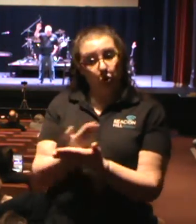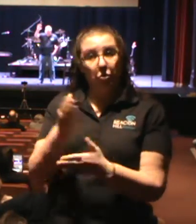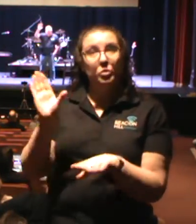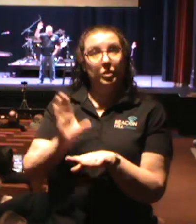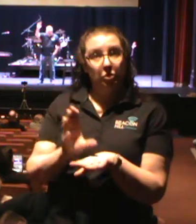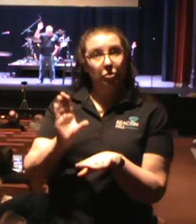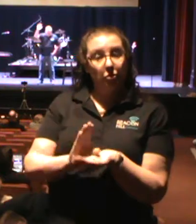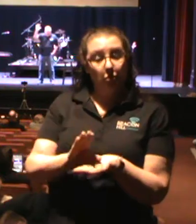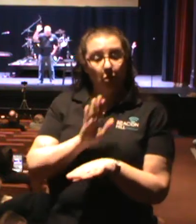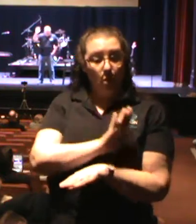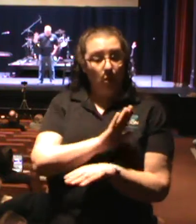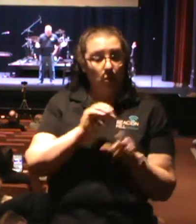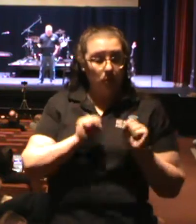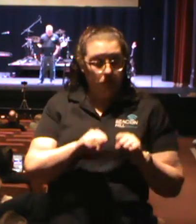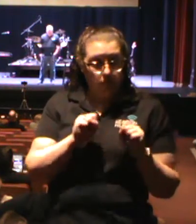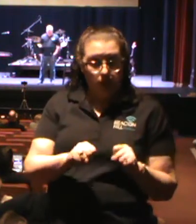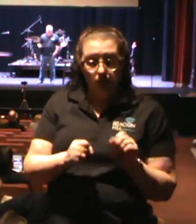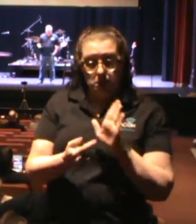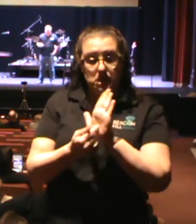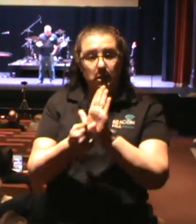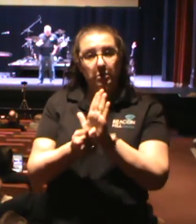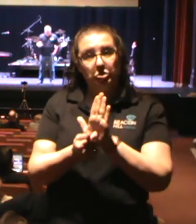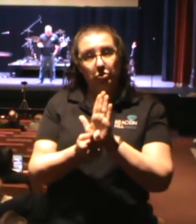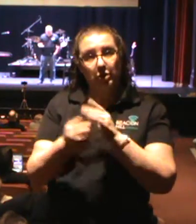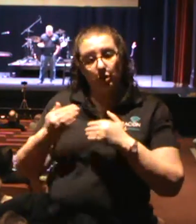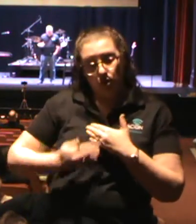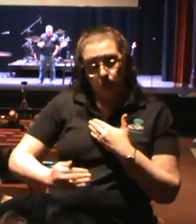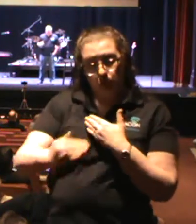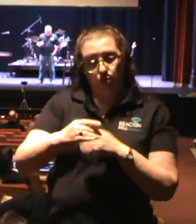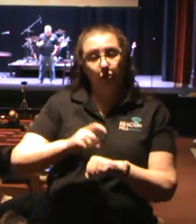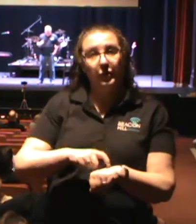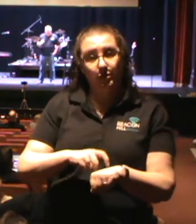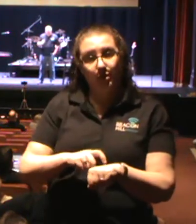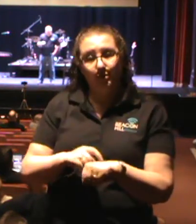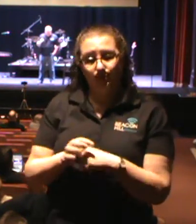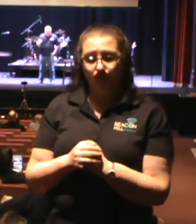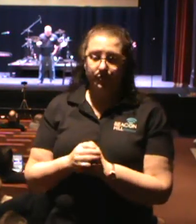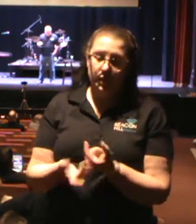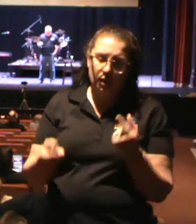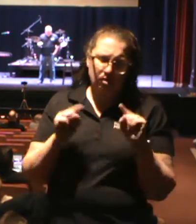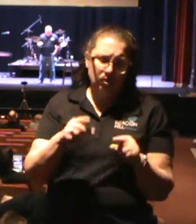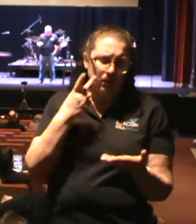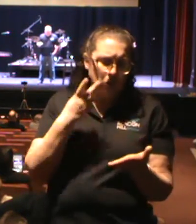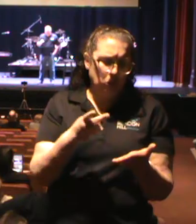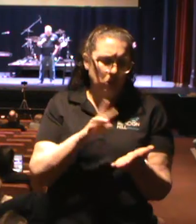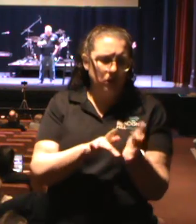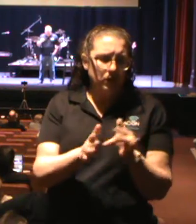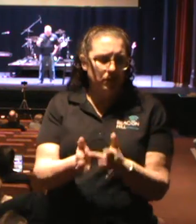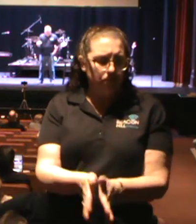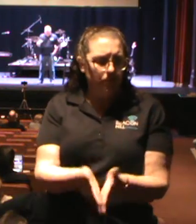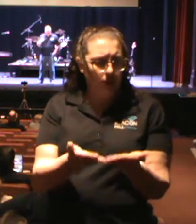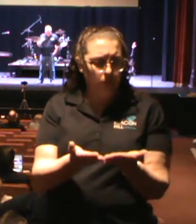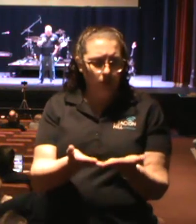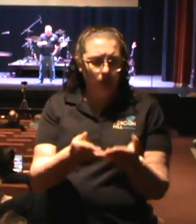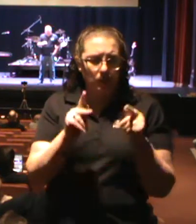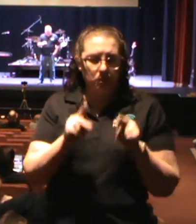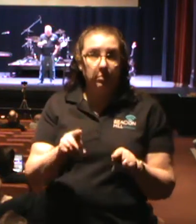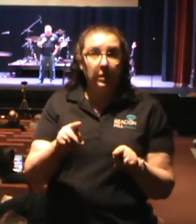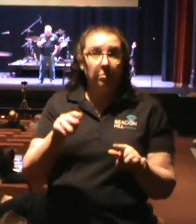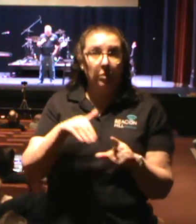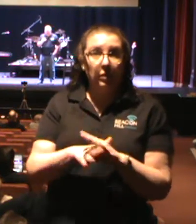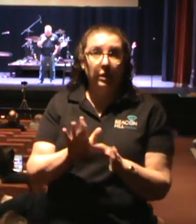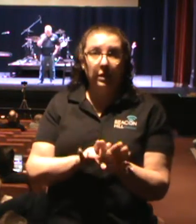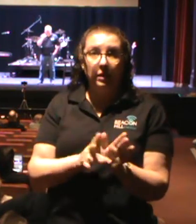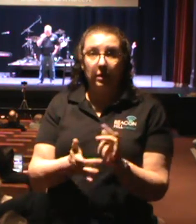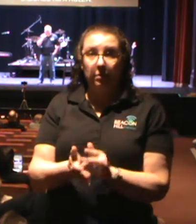clearly demonstrated over a period of time. And I've to tell you, when I look at the Bible, the people in the Bible who were tested,